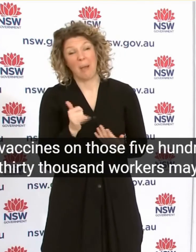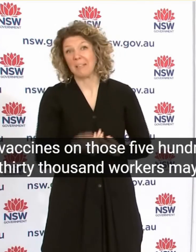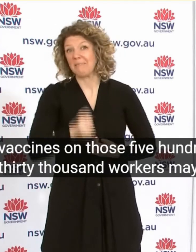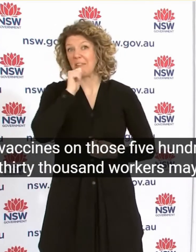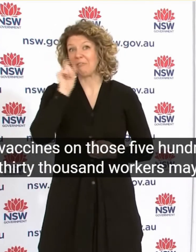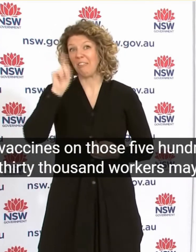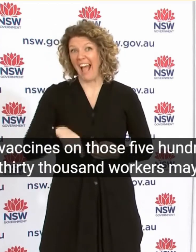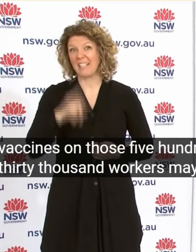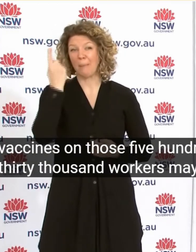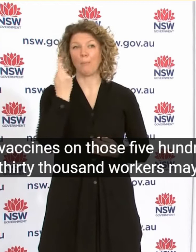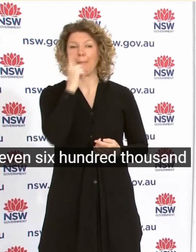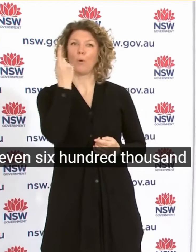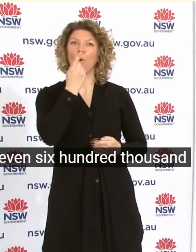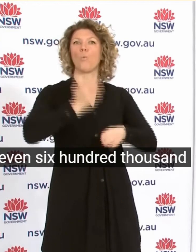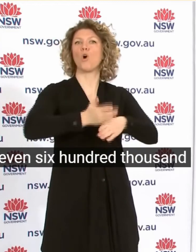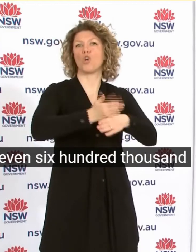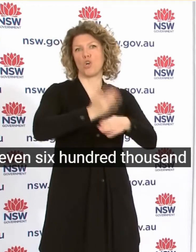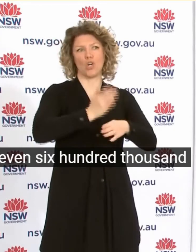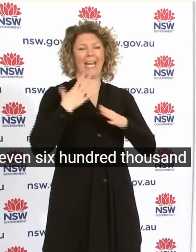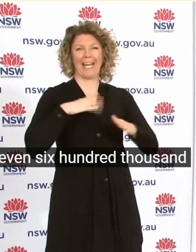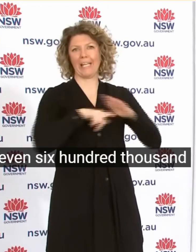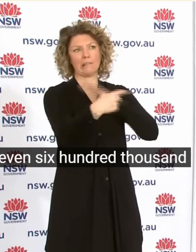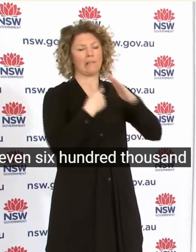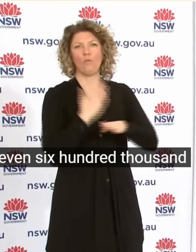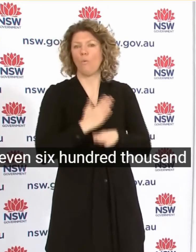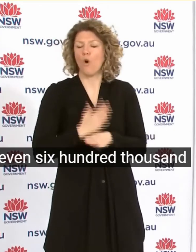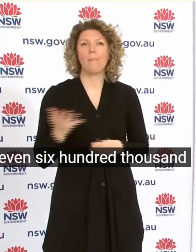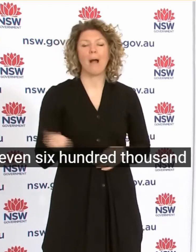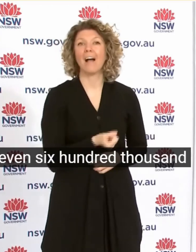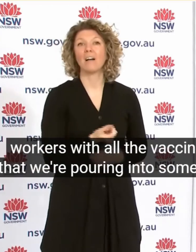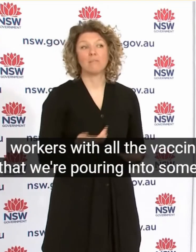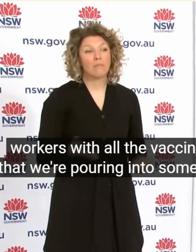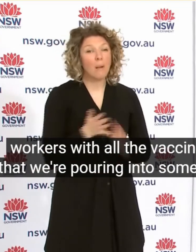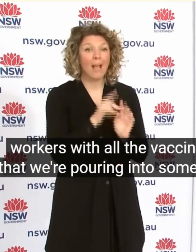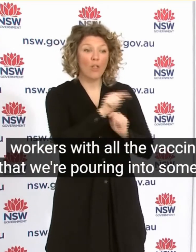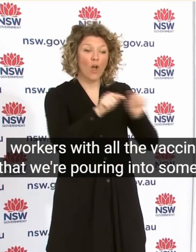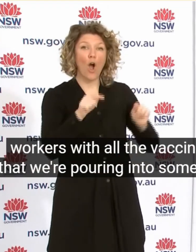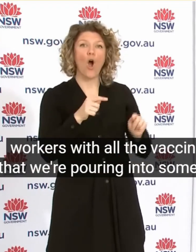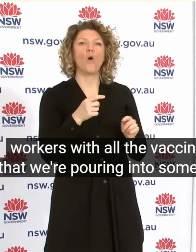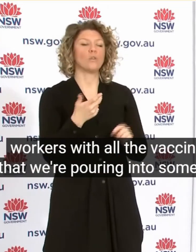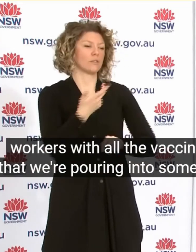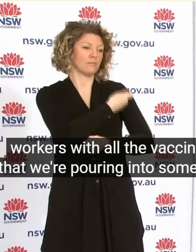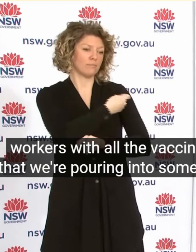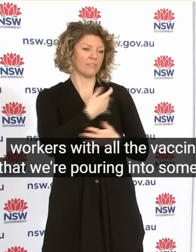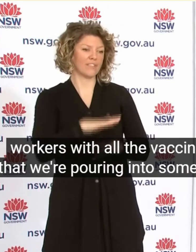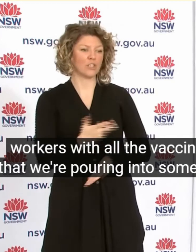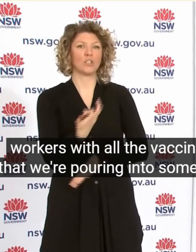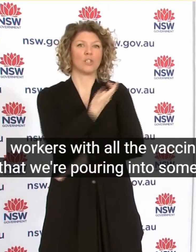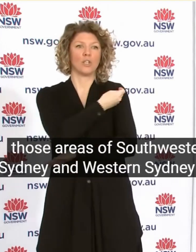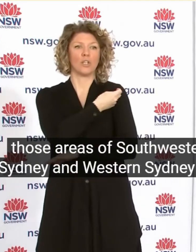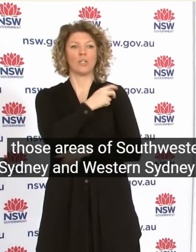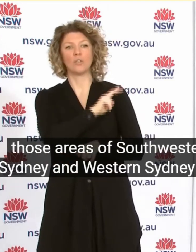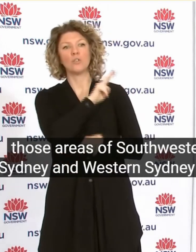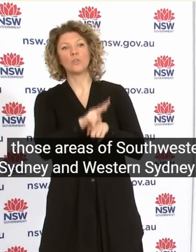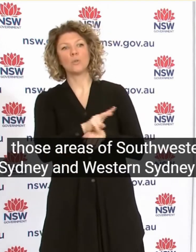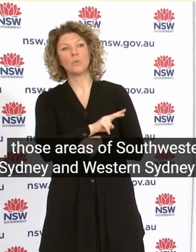ine That We Are Pouring Into Those Are Of South Western Sydney And Western Sydney That Will Mean Those Workers Are Protected In Two Week